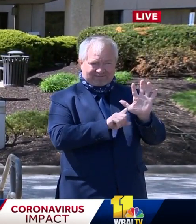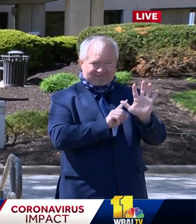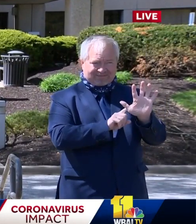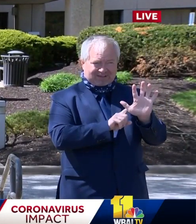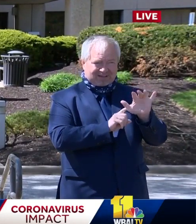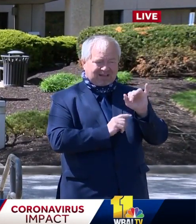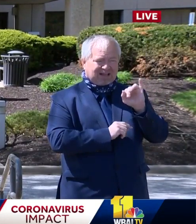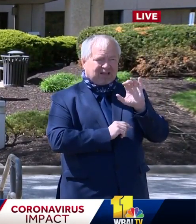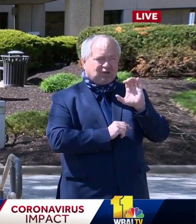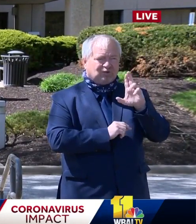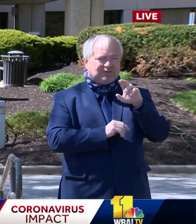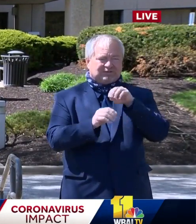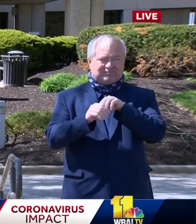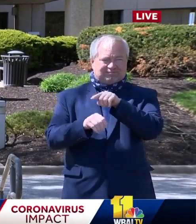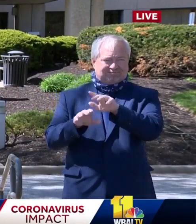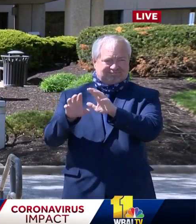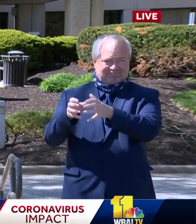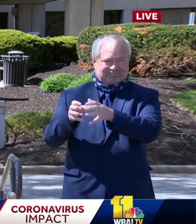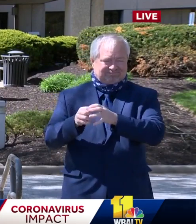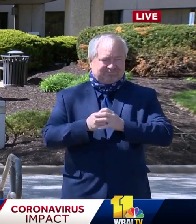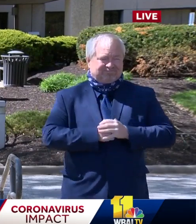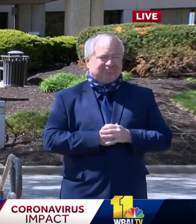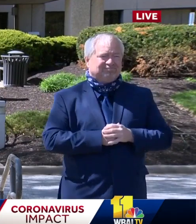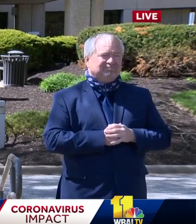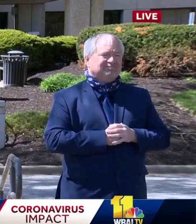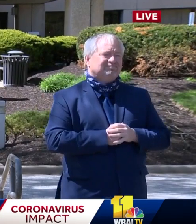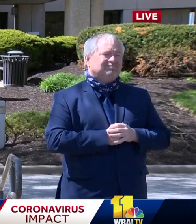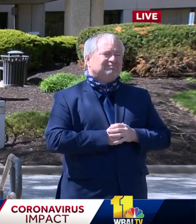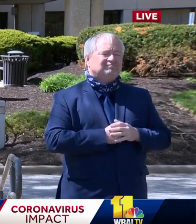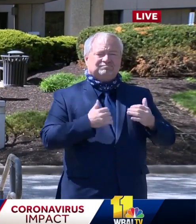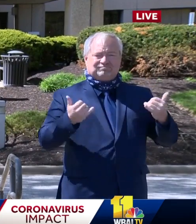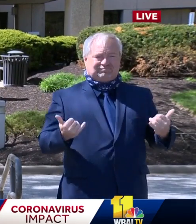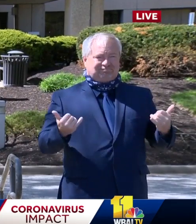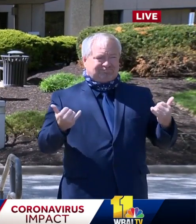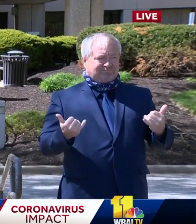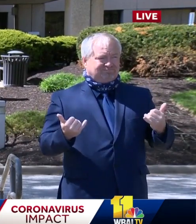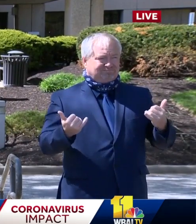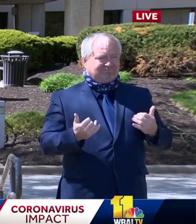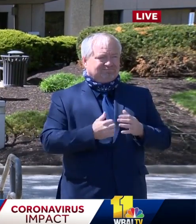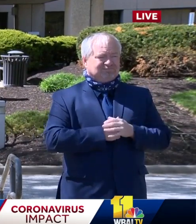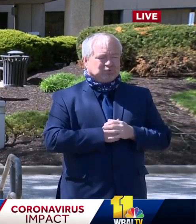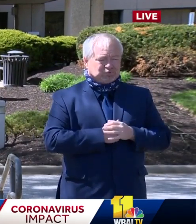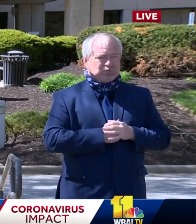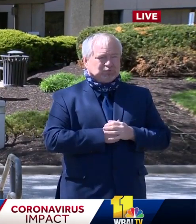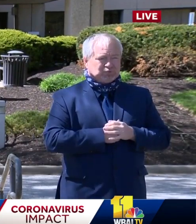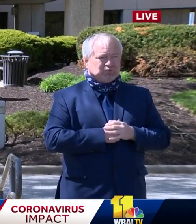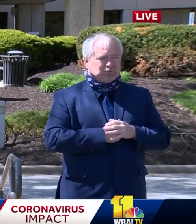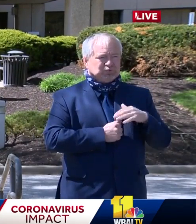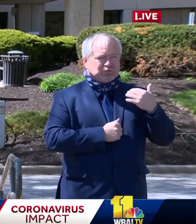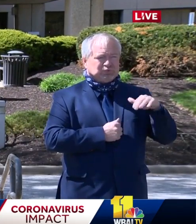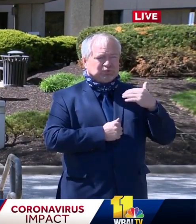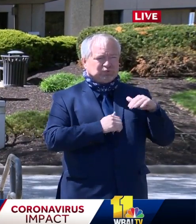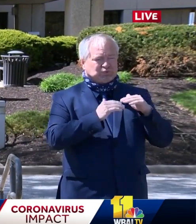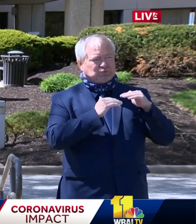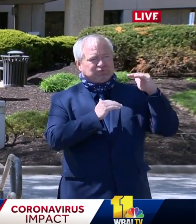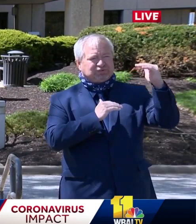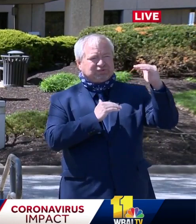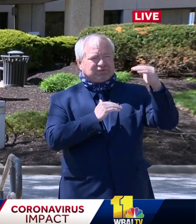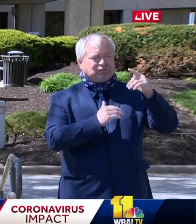Today, we have surpassed twenty-seven thousand cases in the National Capital Region